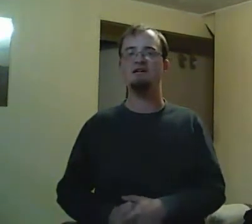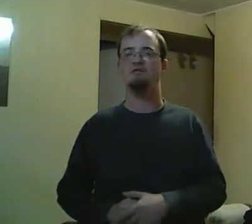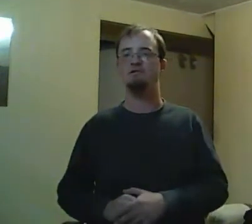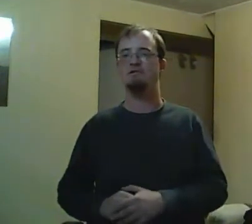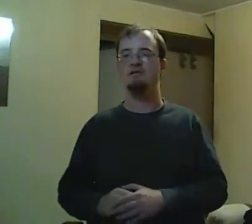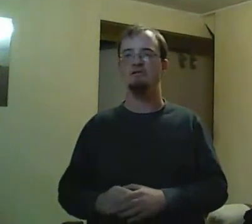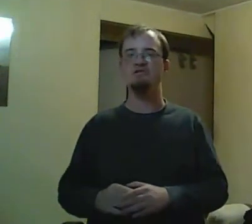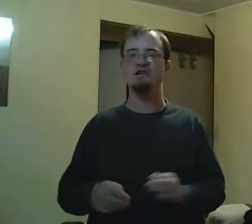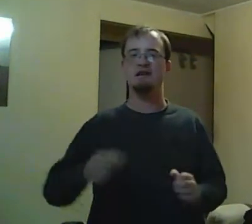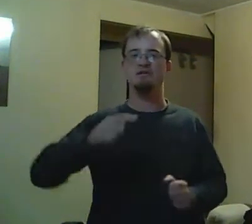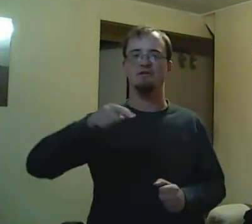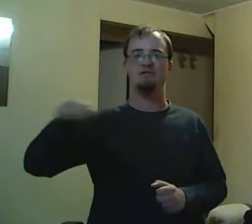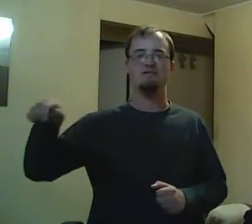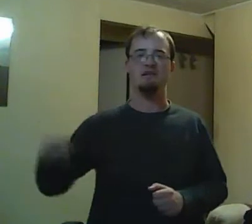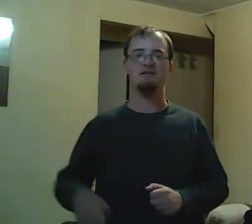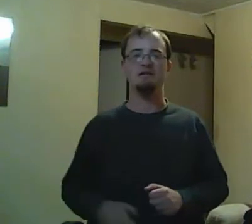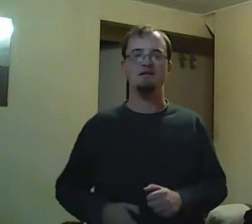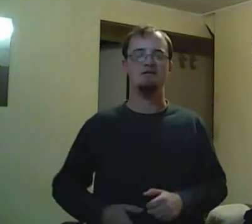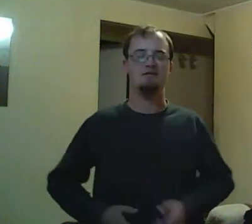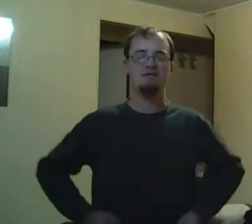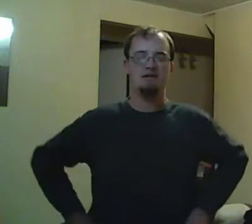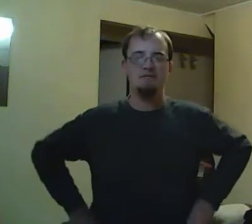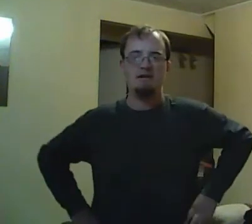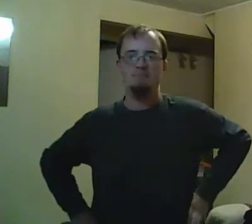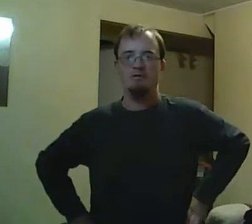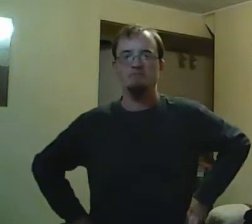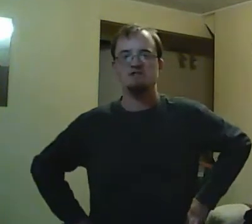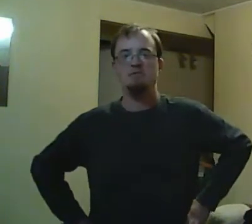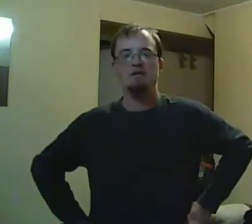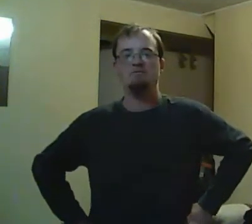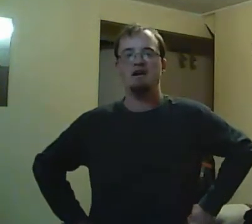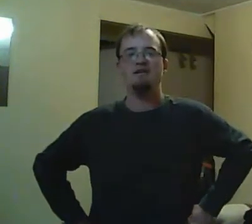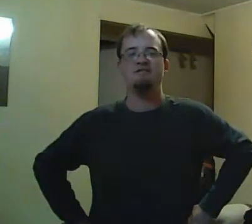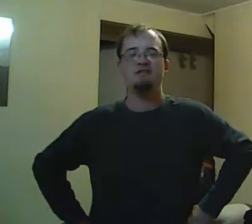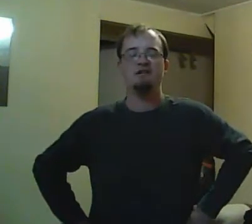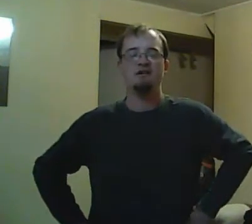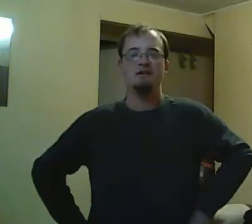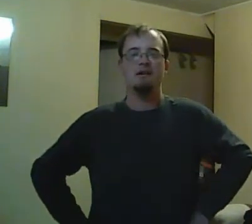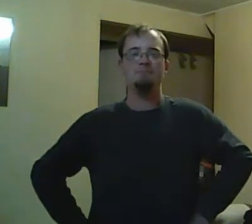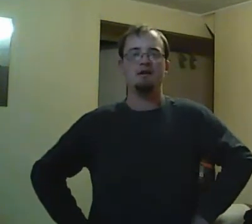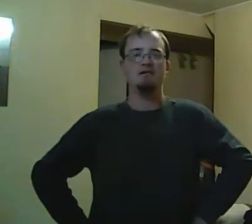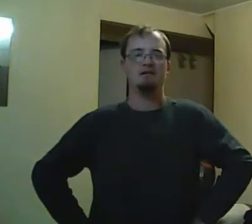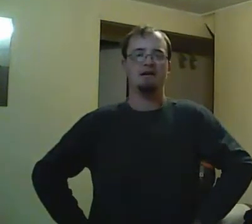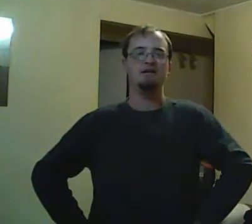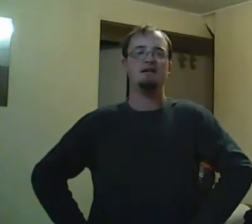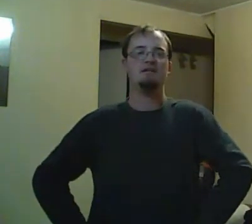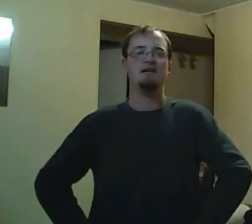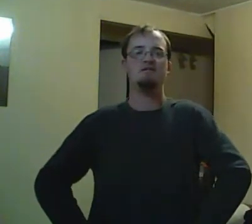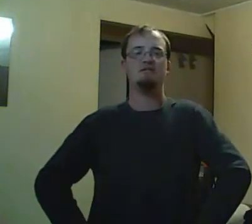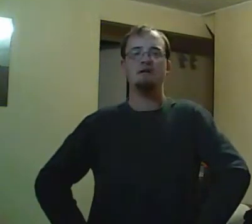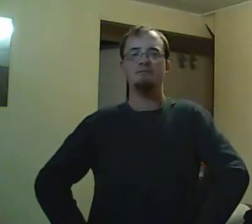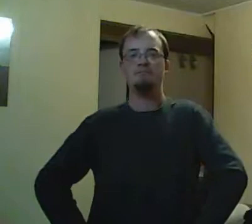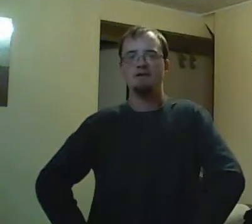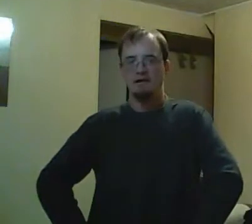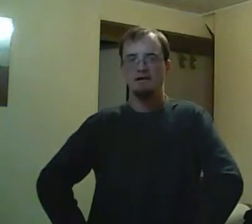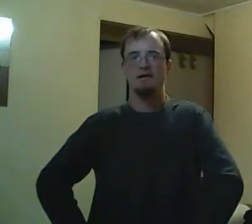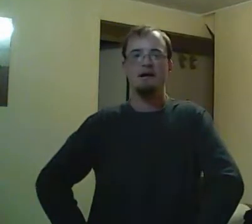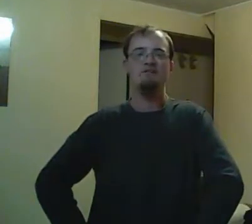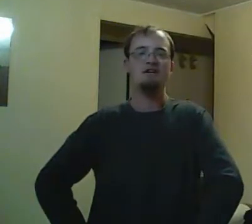But anyway, so, yeah, I use my analytic mind to try to analyze as much as I can about the